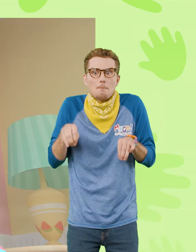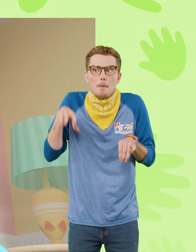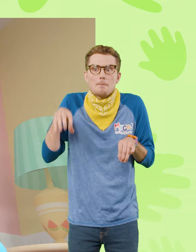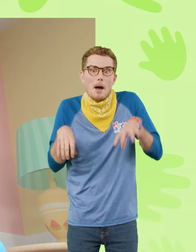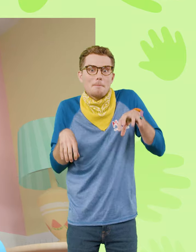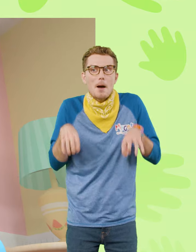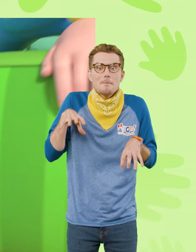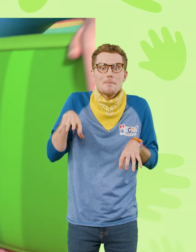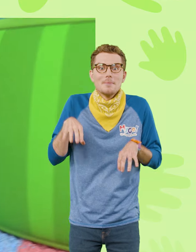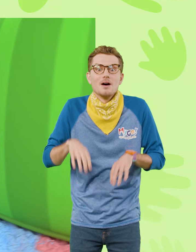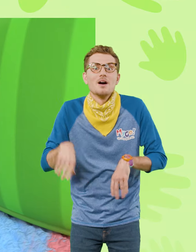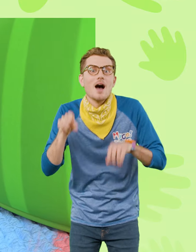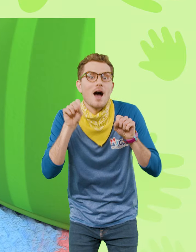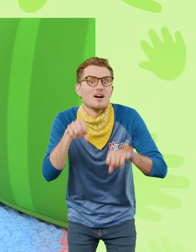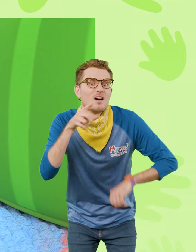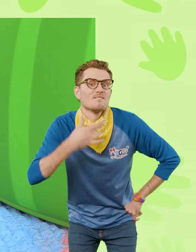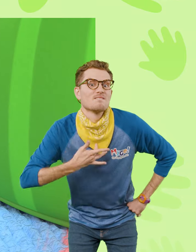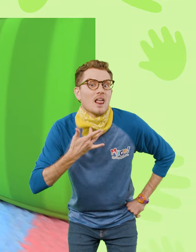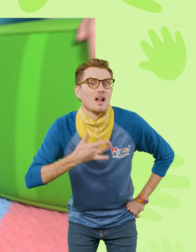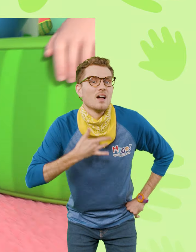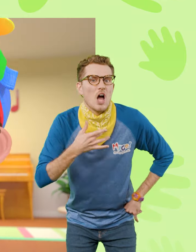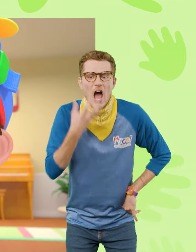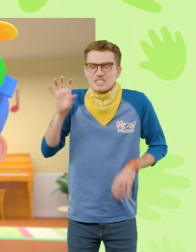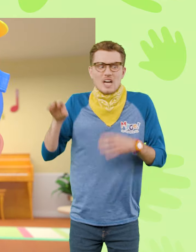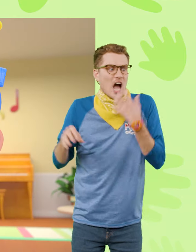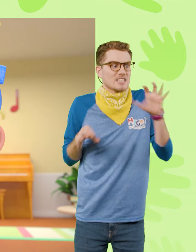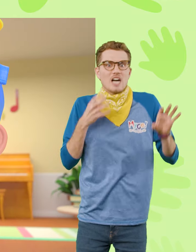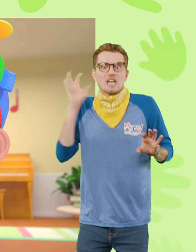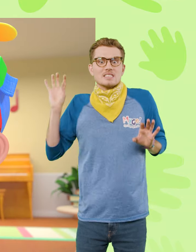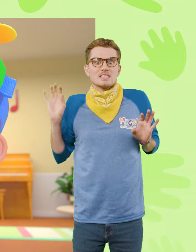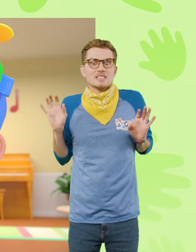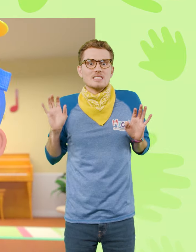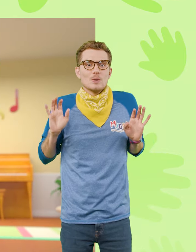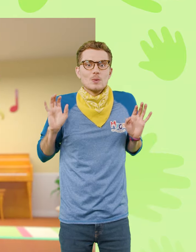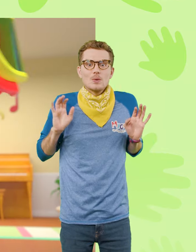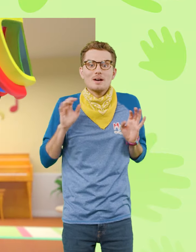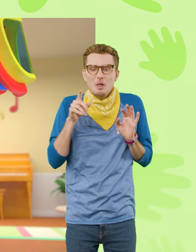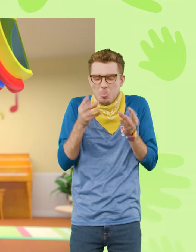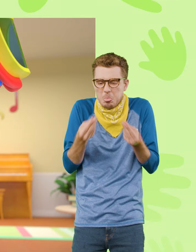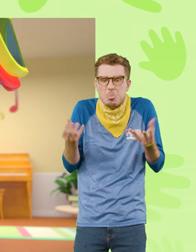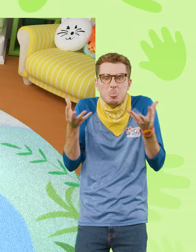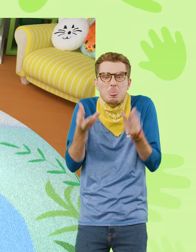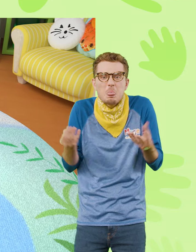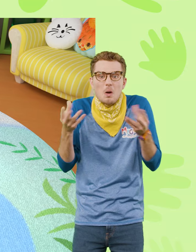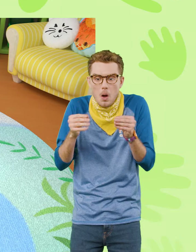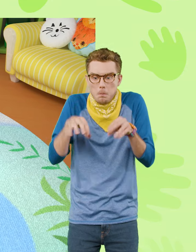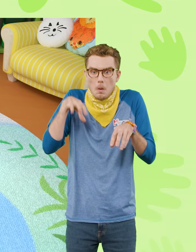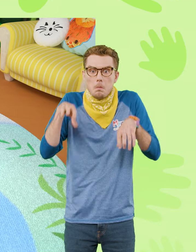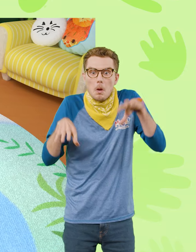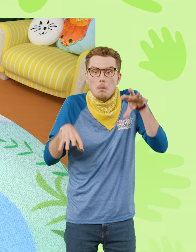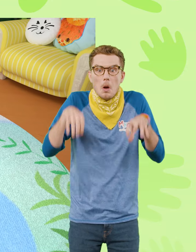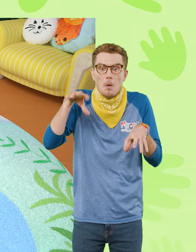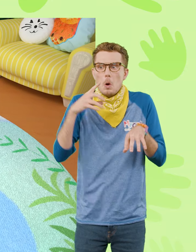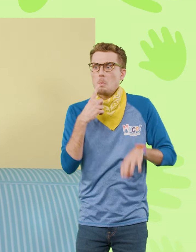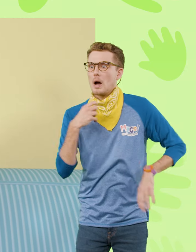pop? Can you feel it, hot hot hot? Bloomy, bubbly, red and hot